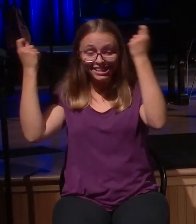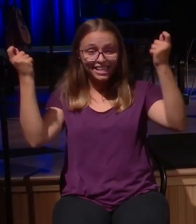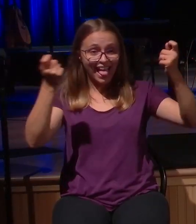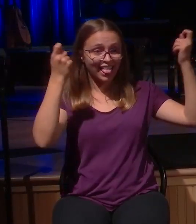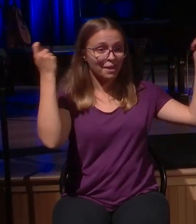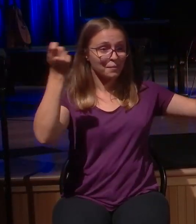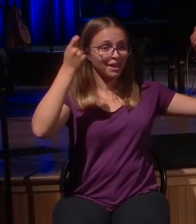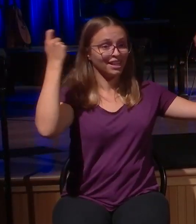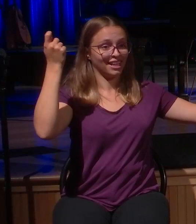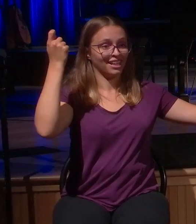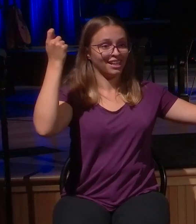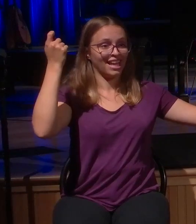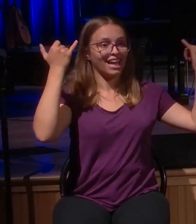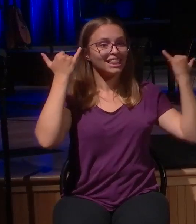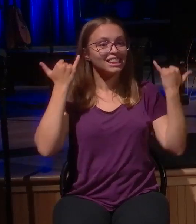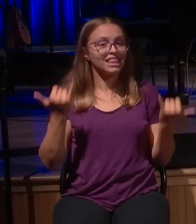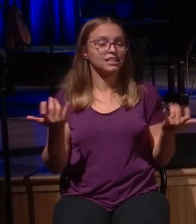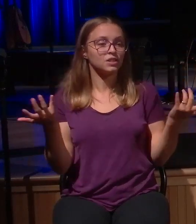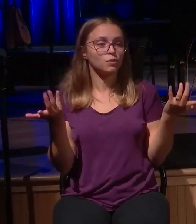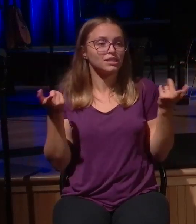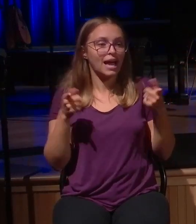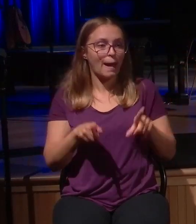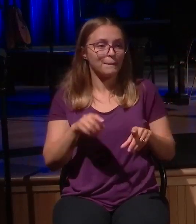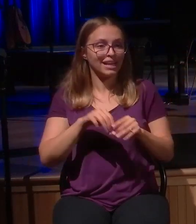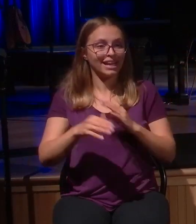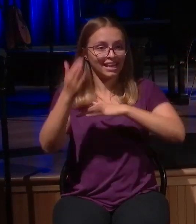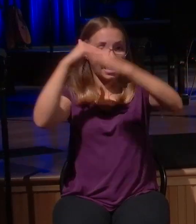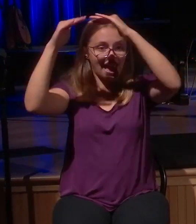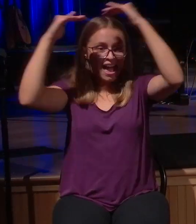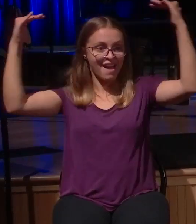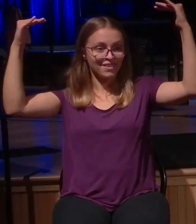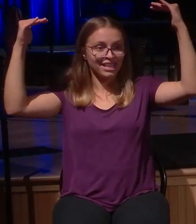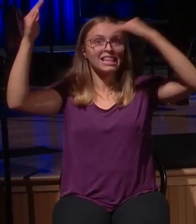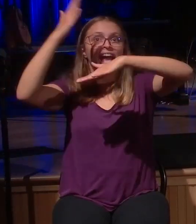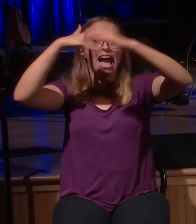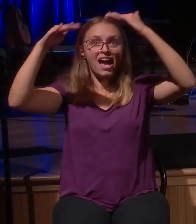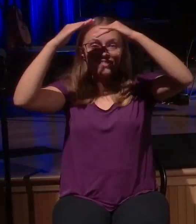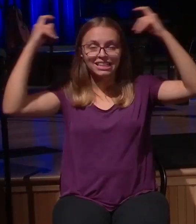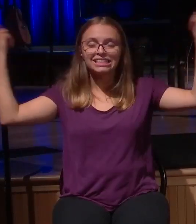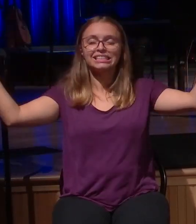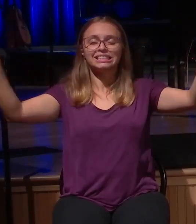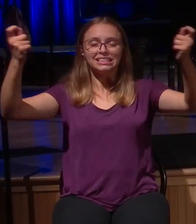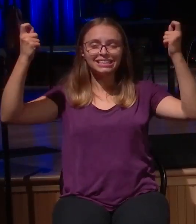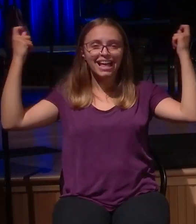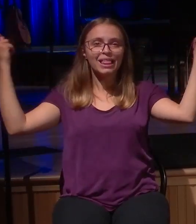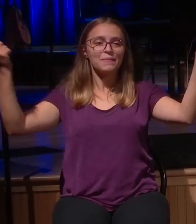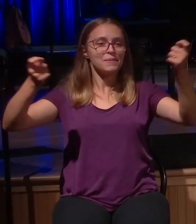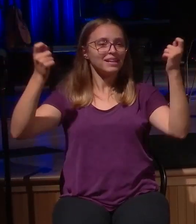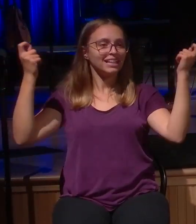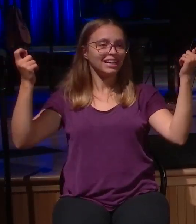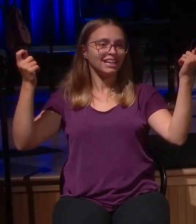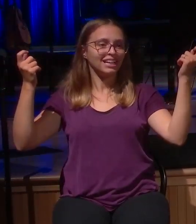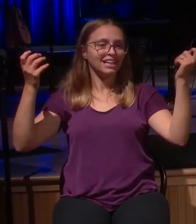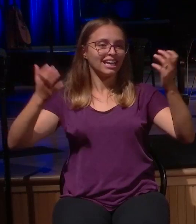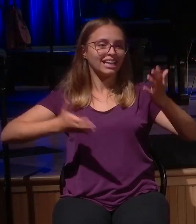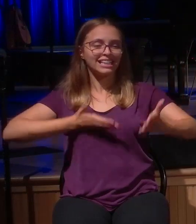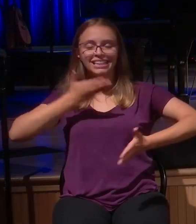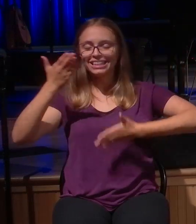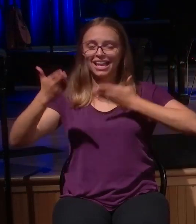abundant joy. The sheep was found. The coin was found. The boy was found. They're home. And let's everybody